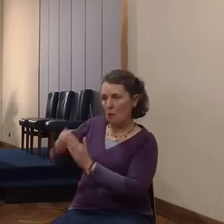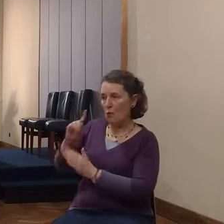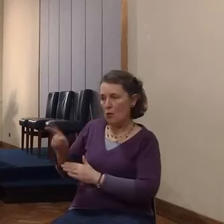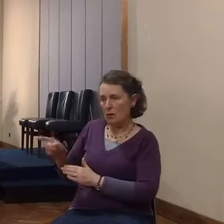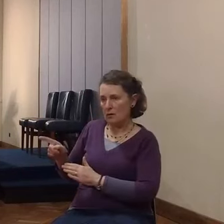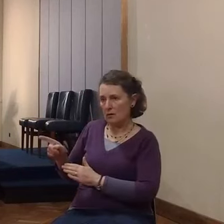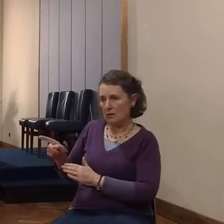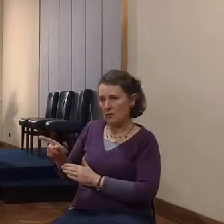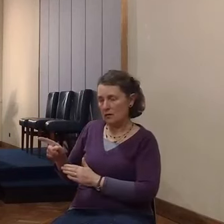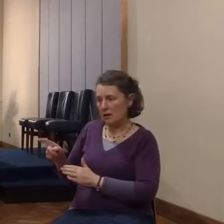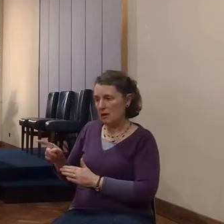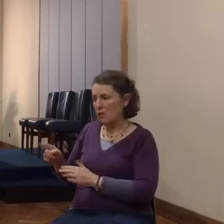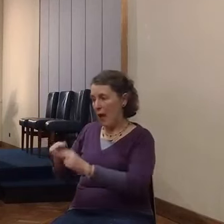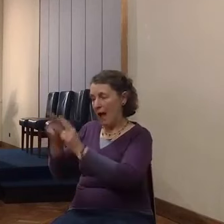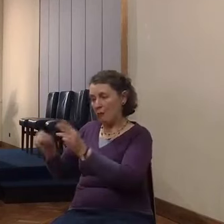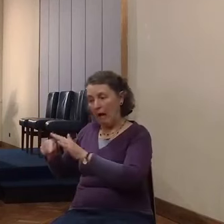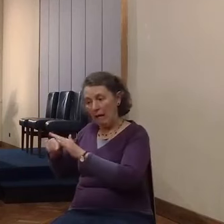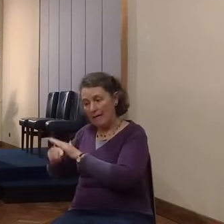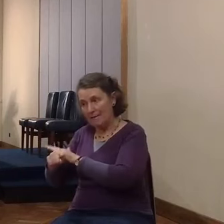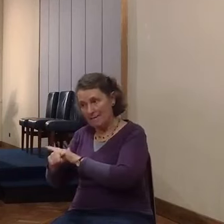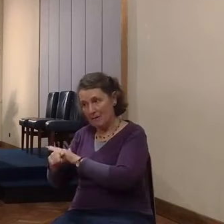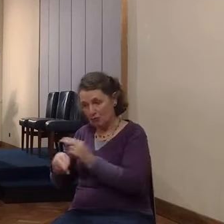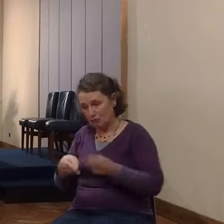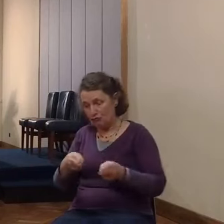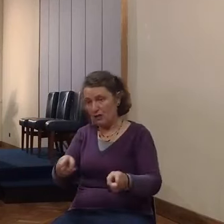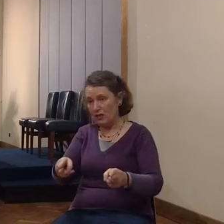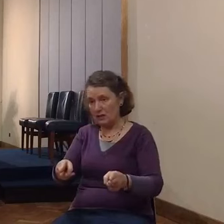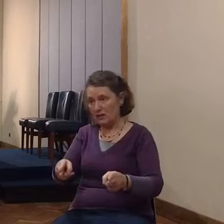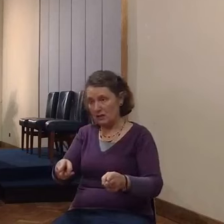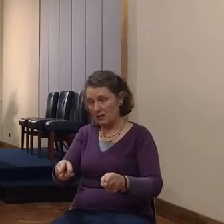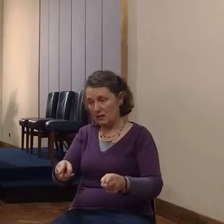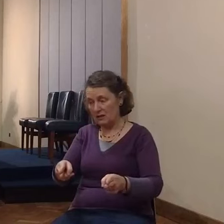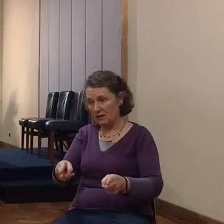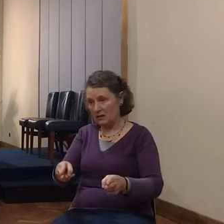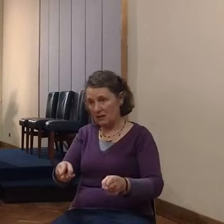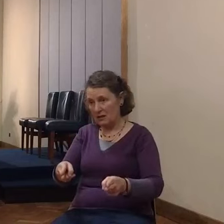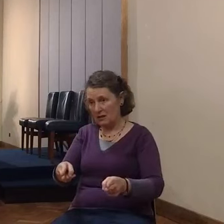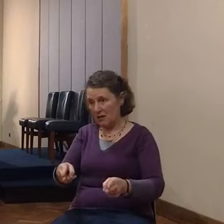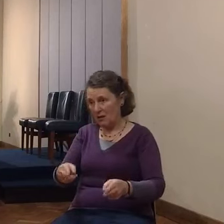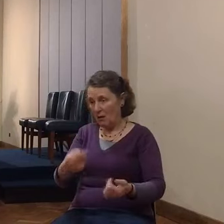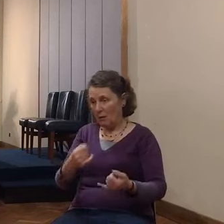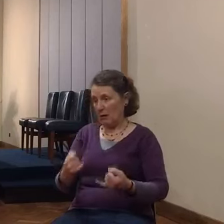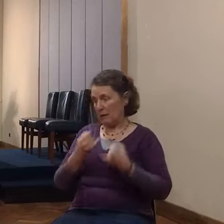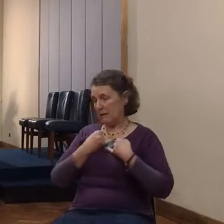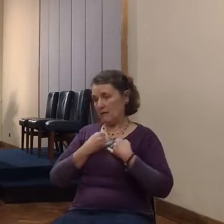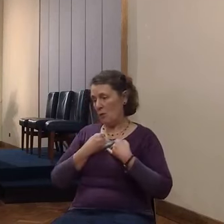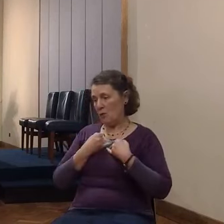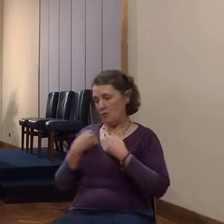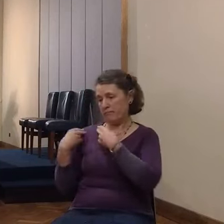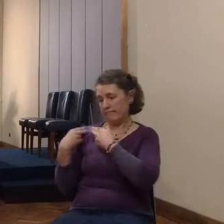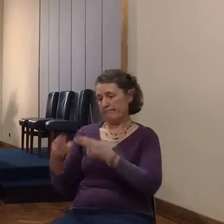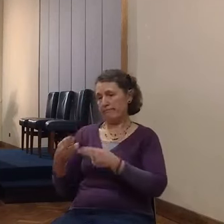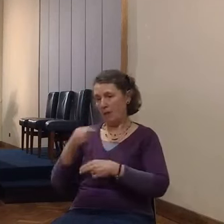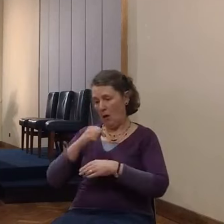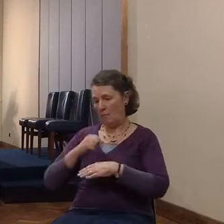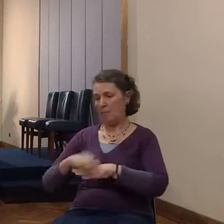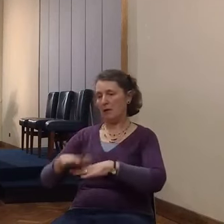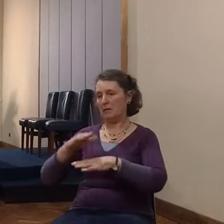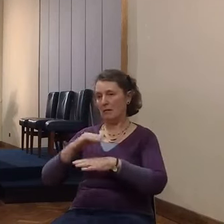house into the street, his belt shall be upon his head. We can only be responsible for the people who are in